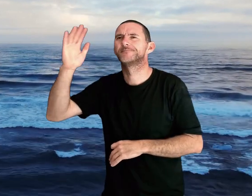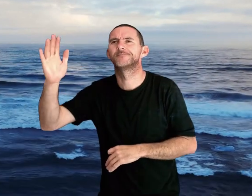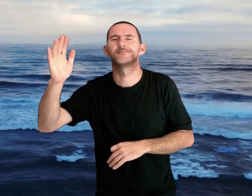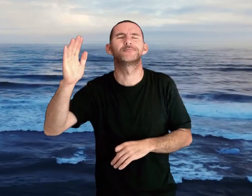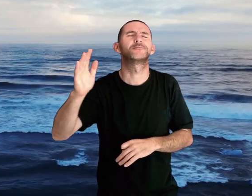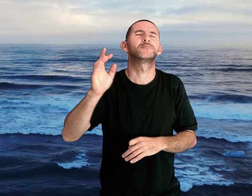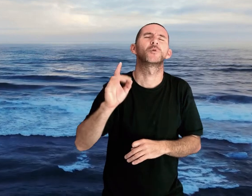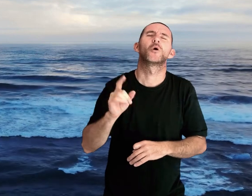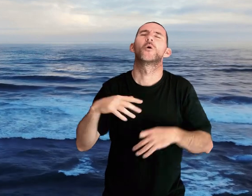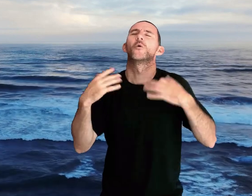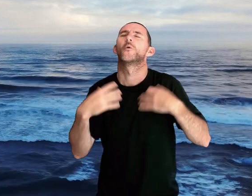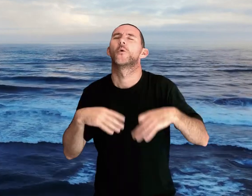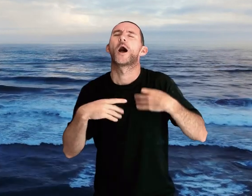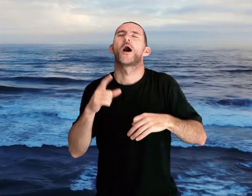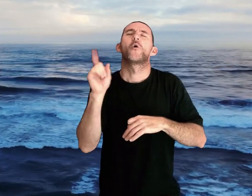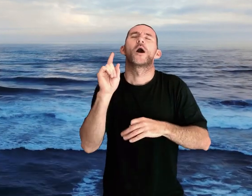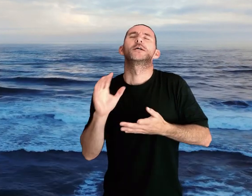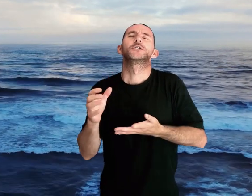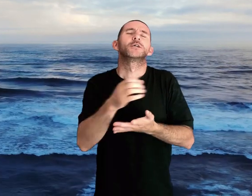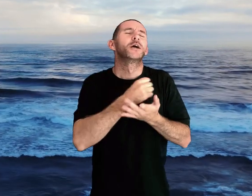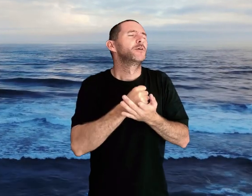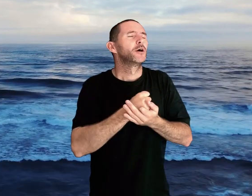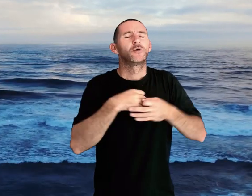Oh, what a Savior